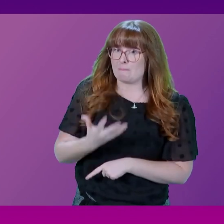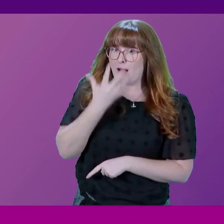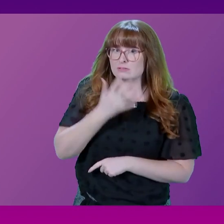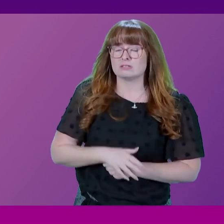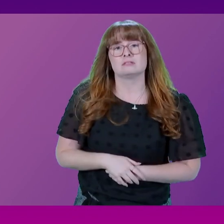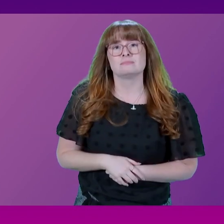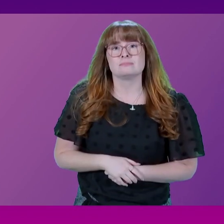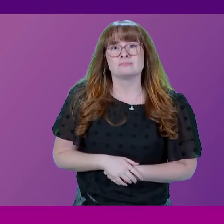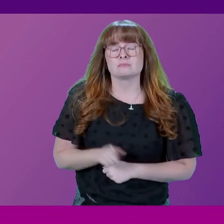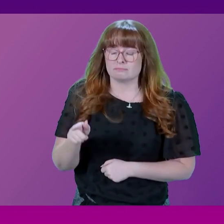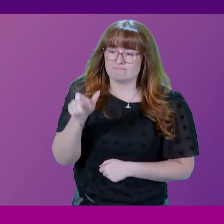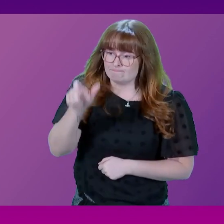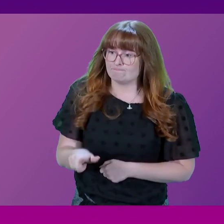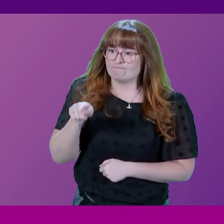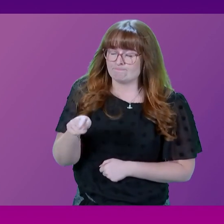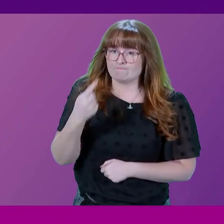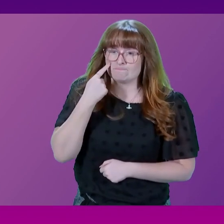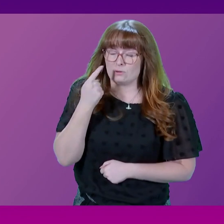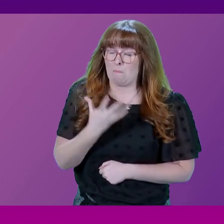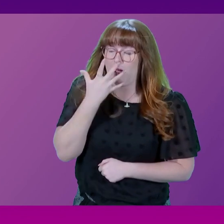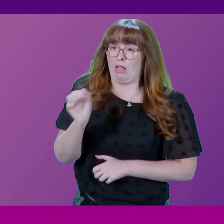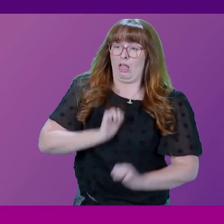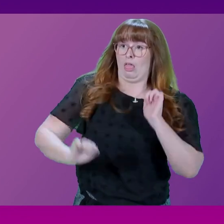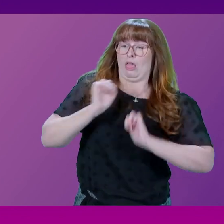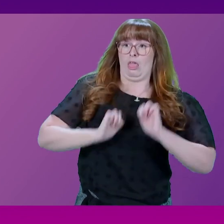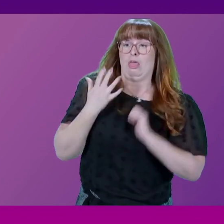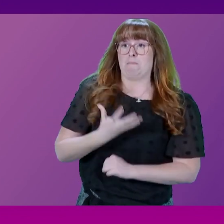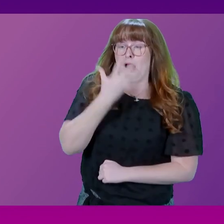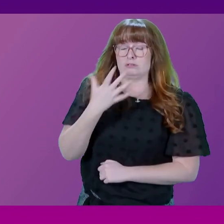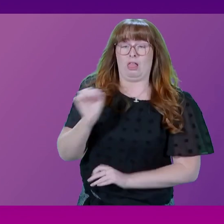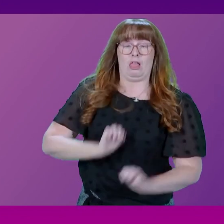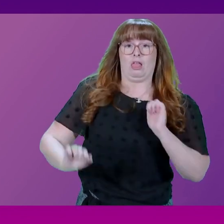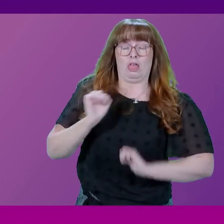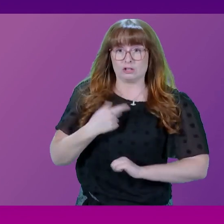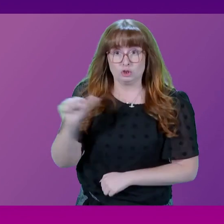The member rightly looks embarrassed, as he should be, presiding officer.